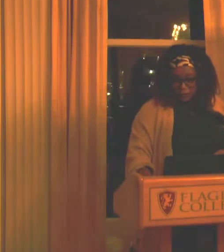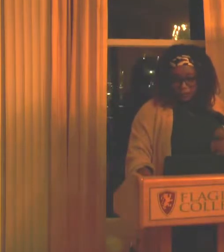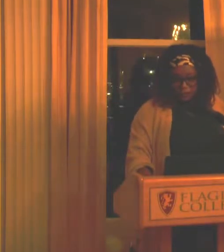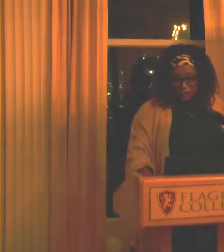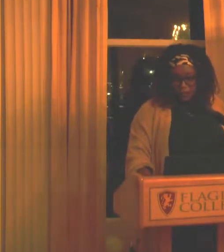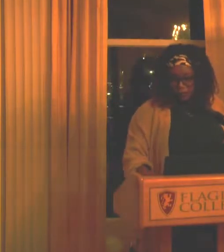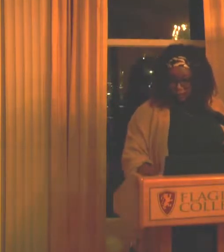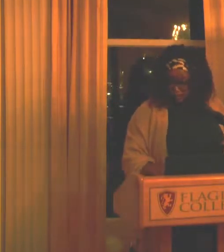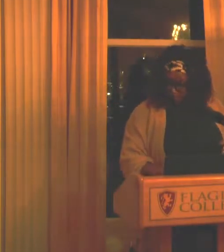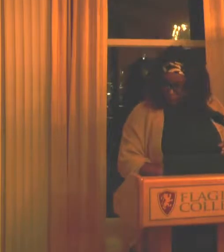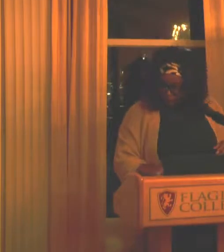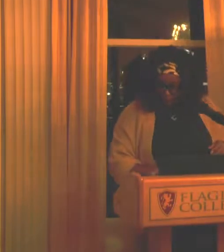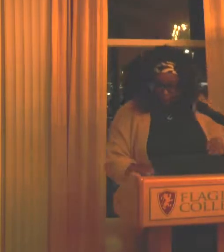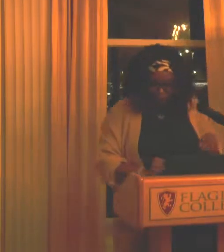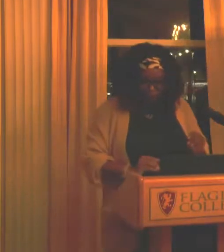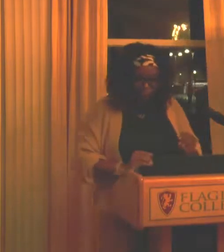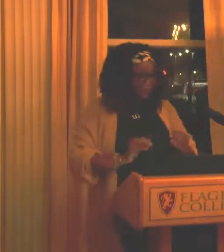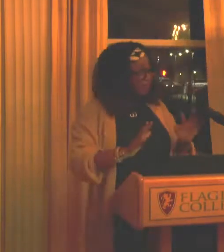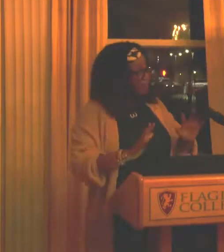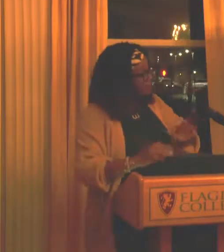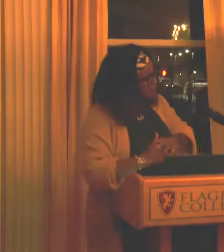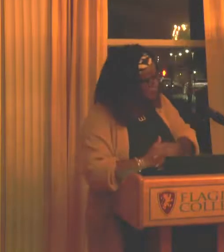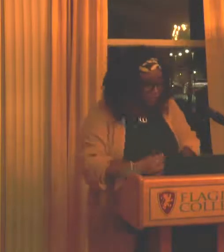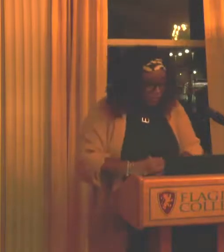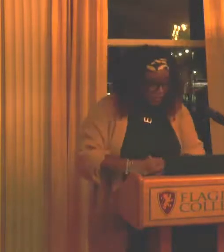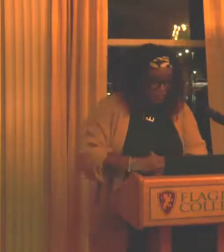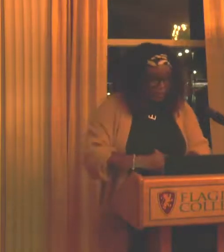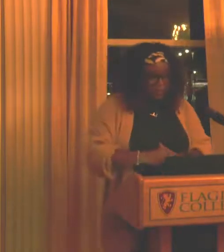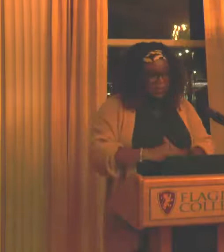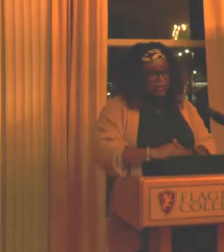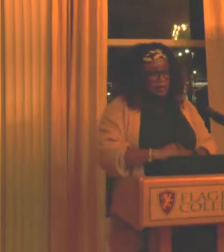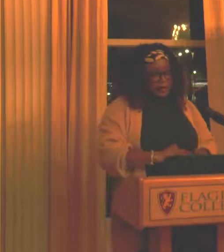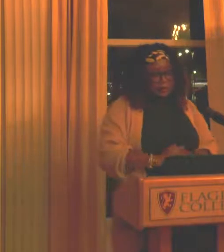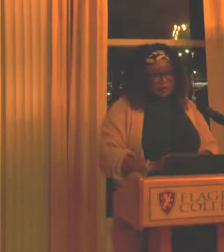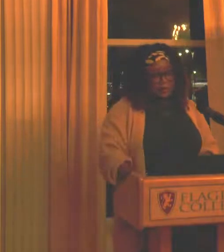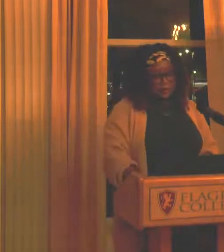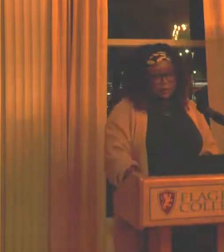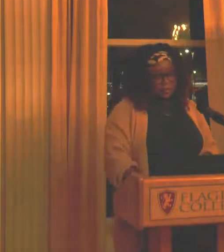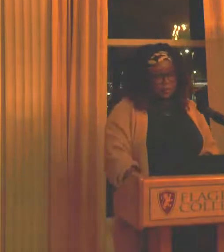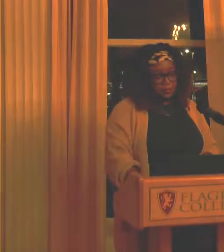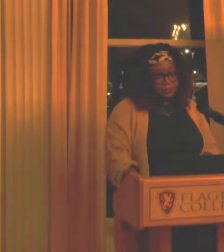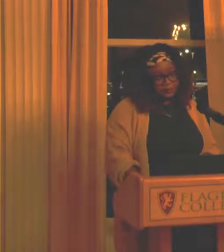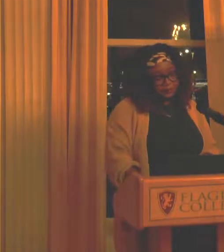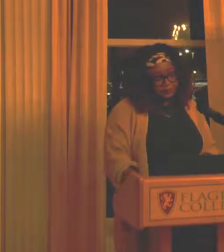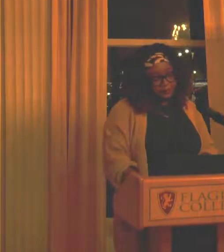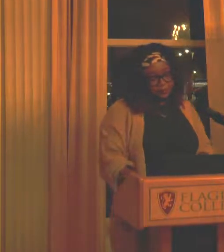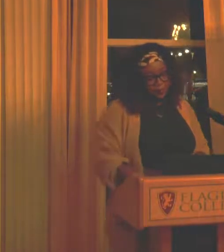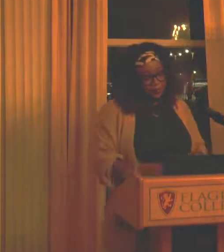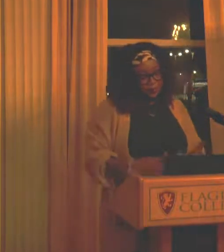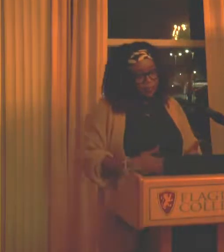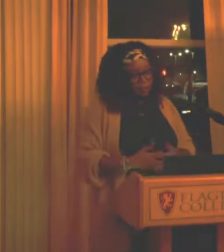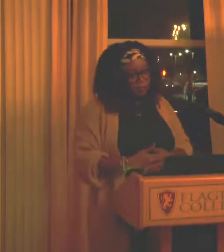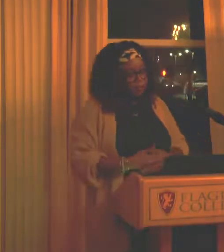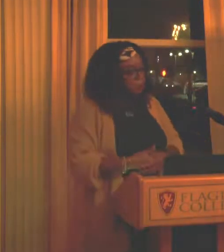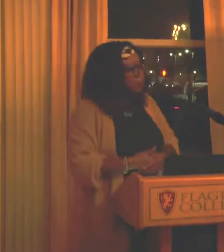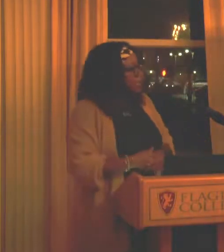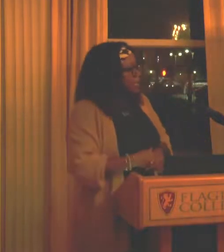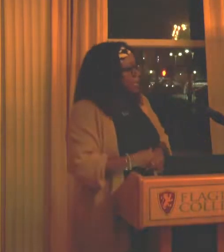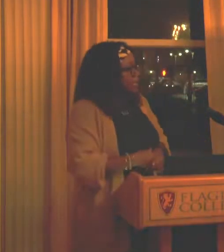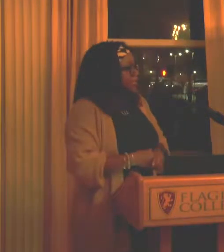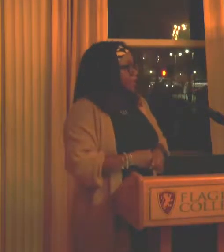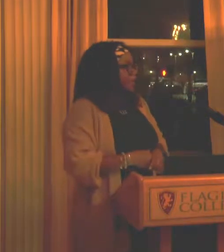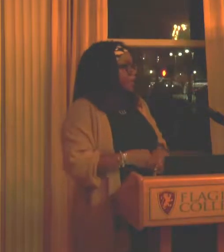You know? I'll kind of talk through a couple of them. I'll give some time for questions. Um, this one is called O.